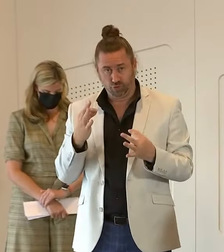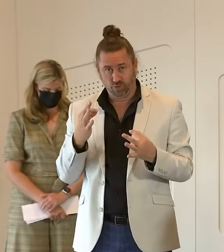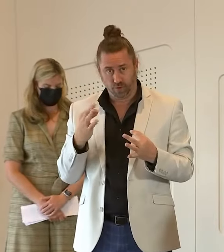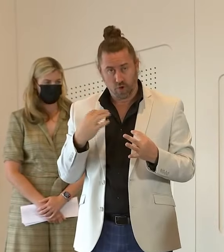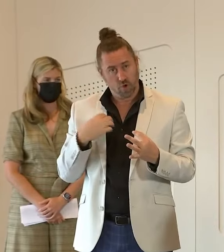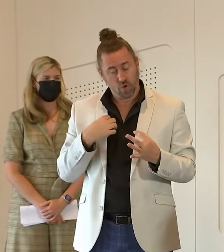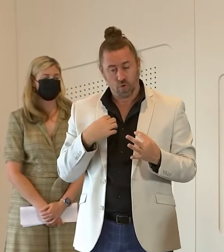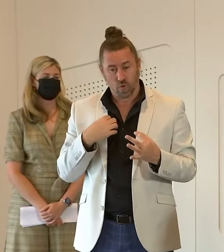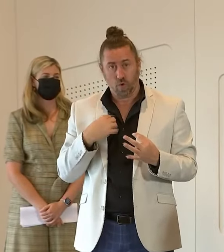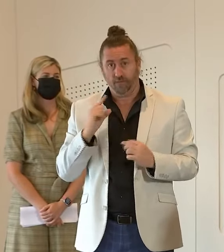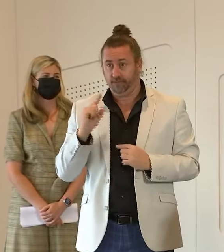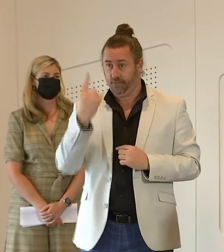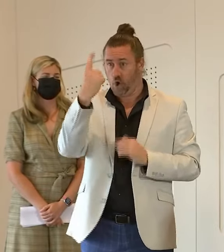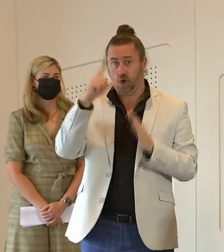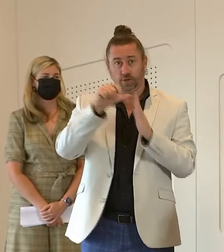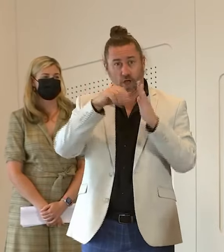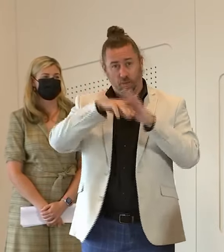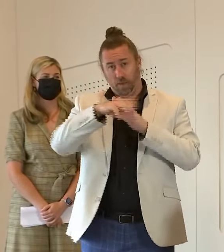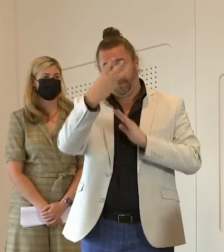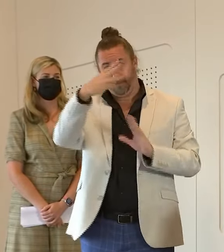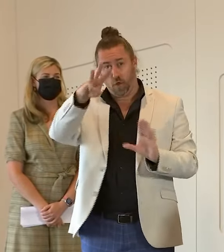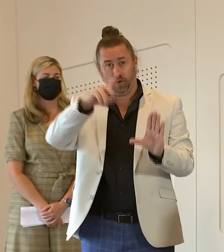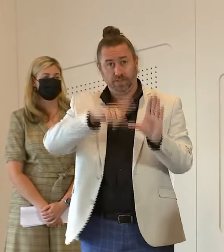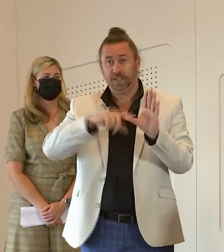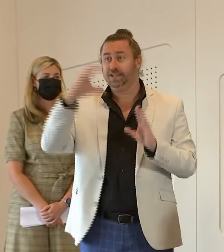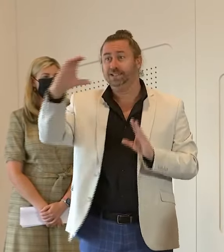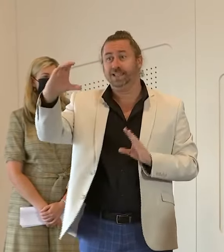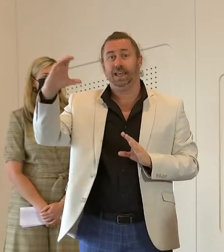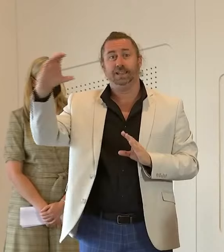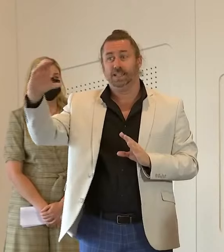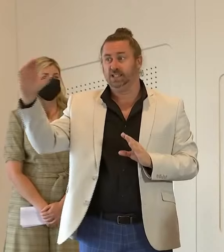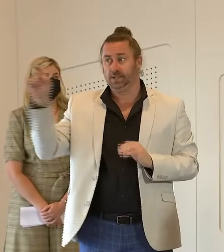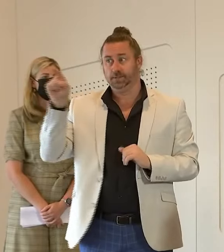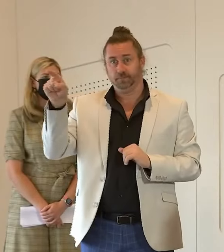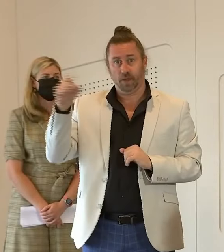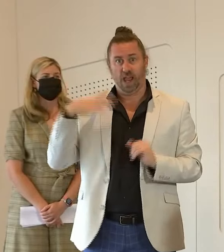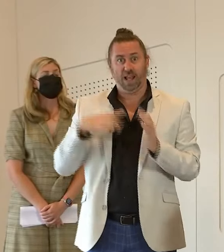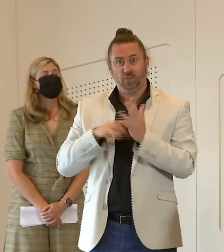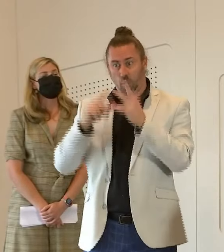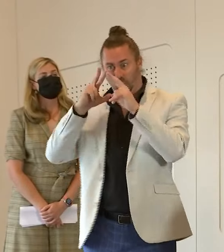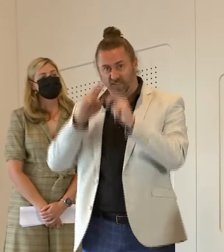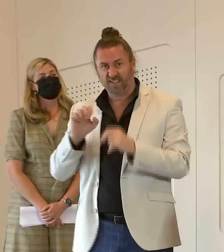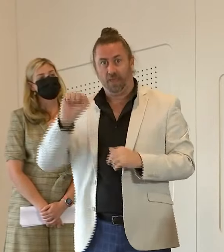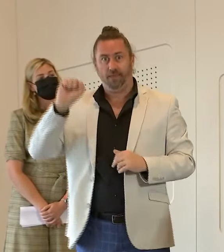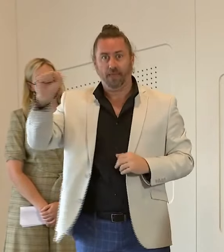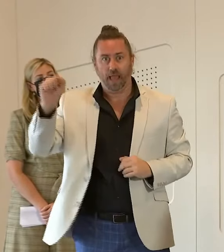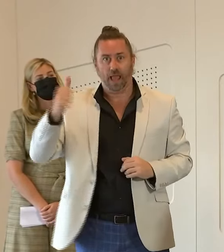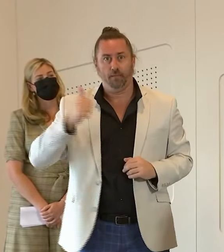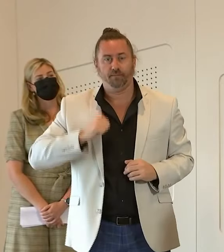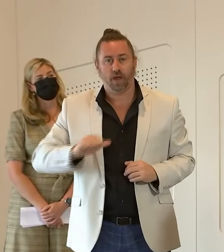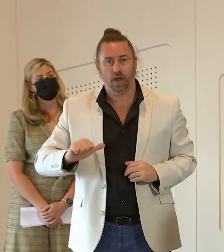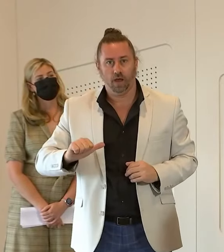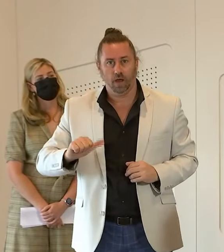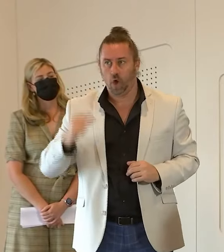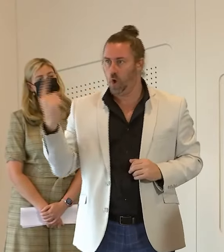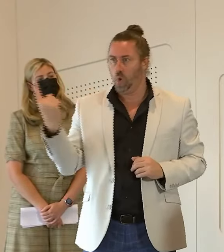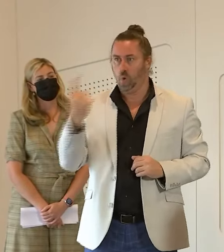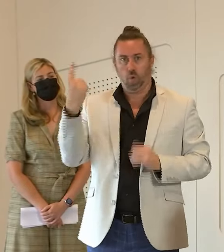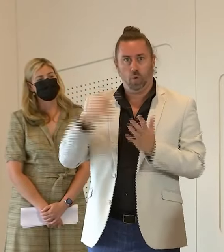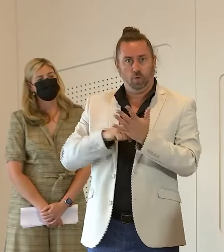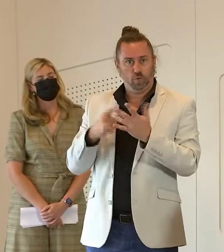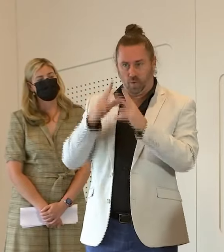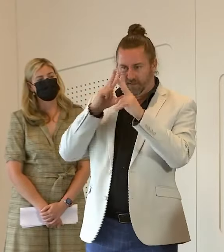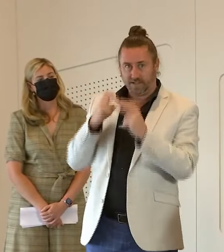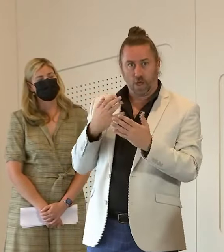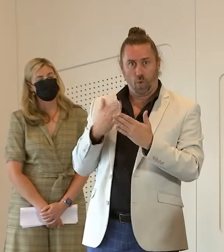for the first time in its 30-year history the triple c itself is in need of investigation who should carry out that investigation